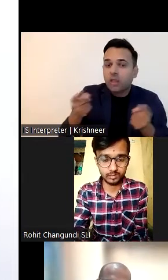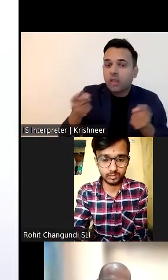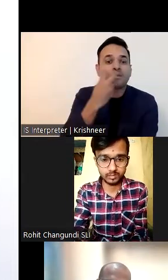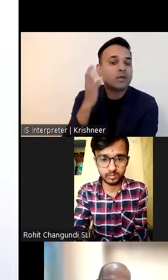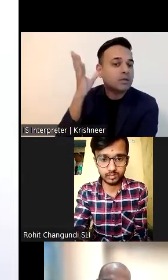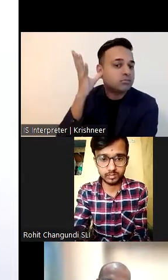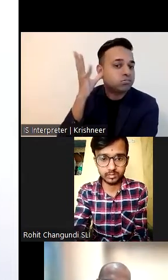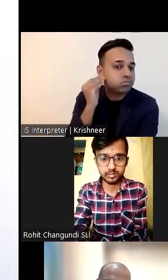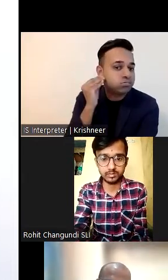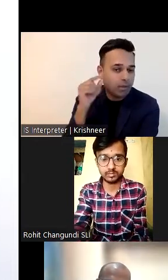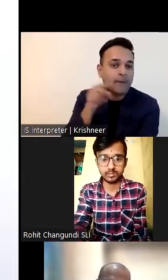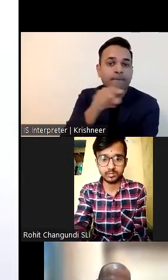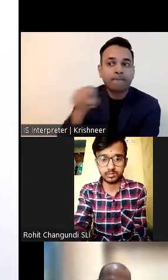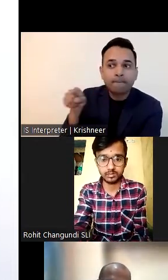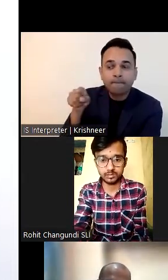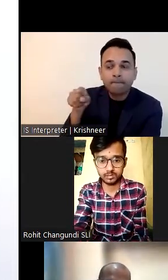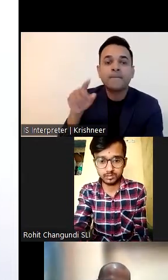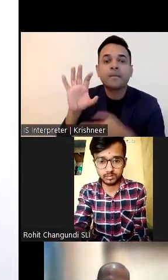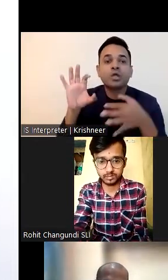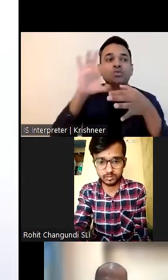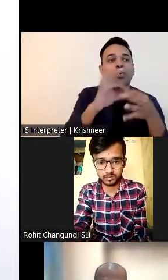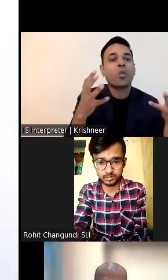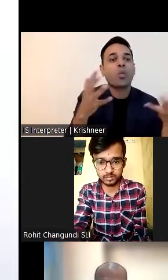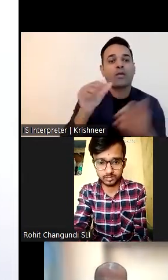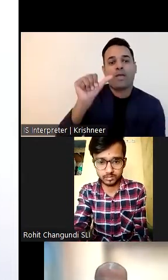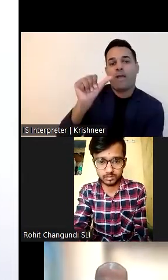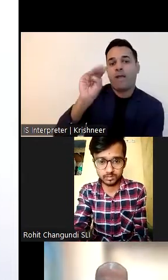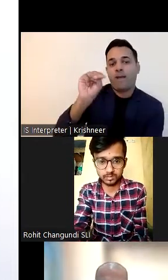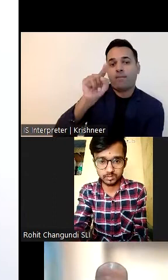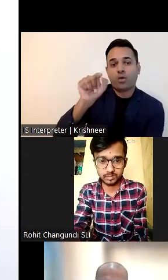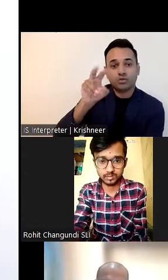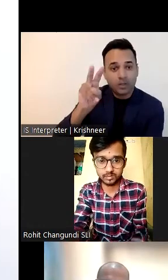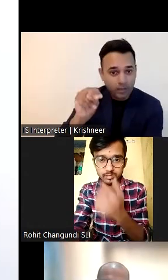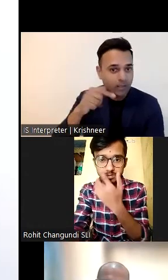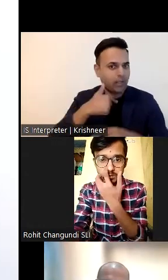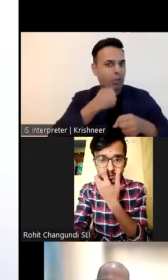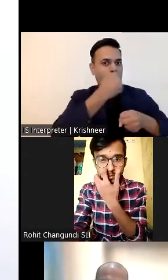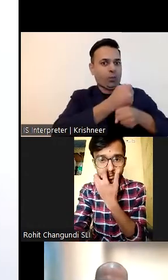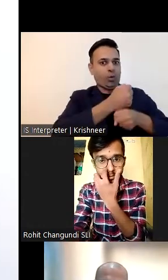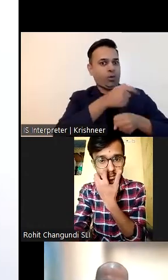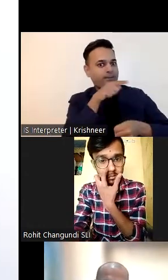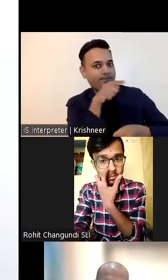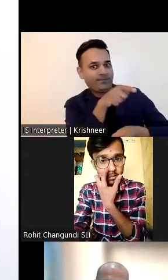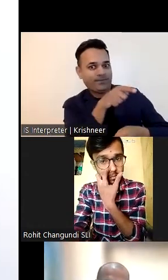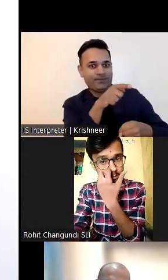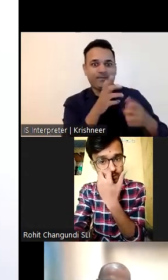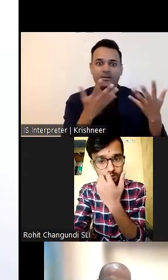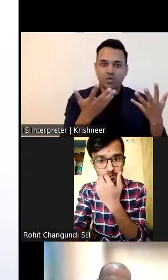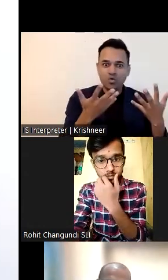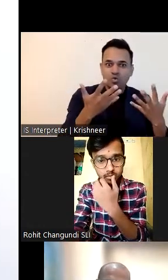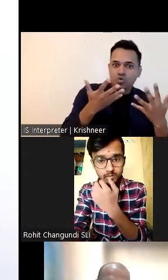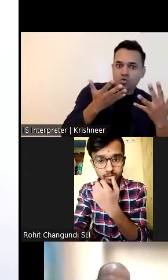work on account of COVID restrictions. However, after the situation improved with time, the restrictions were lifted